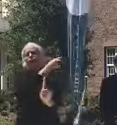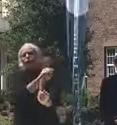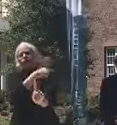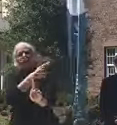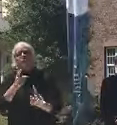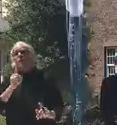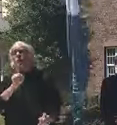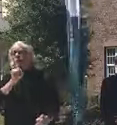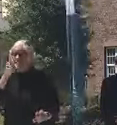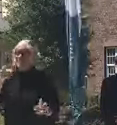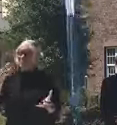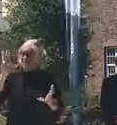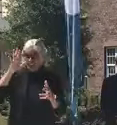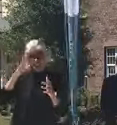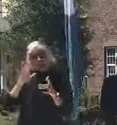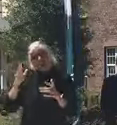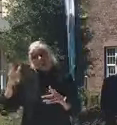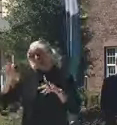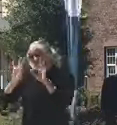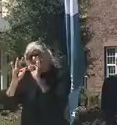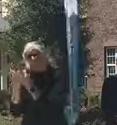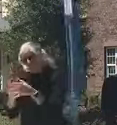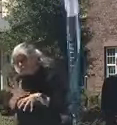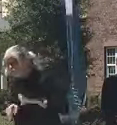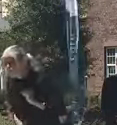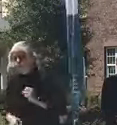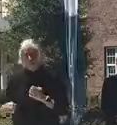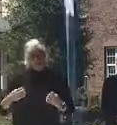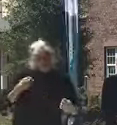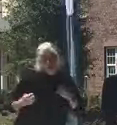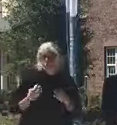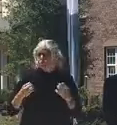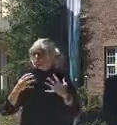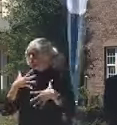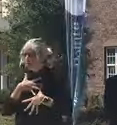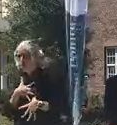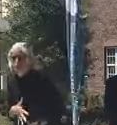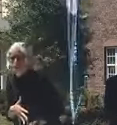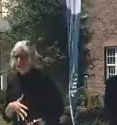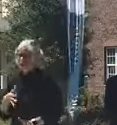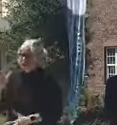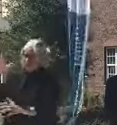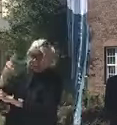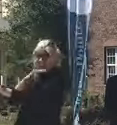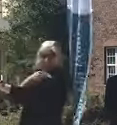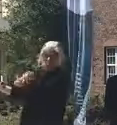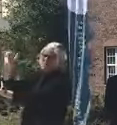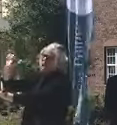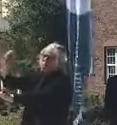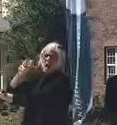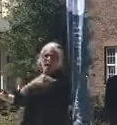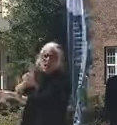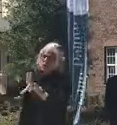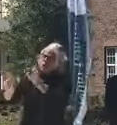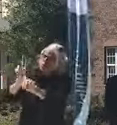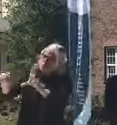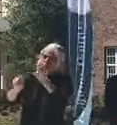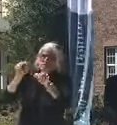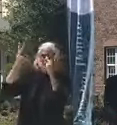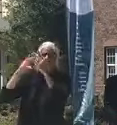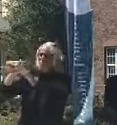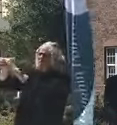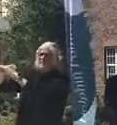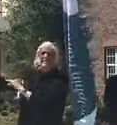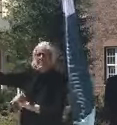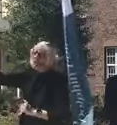emotionally. And also just if you think about what the hospitals did by restricting access to the hospitals. And again, that was done for good reason.